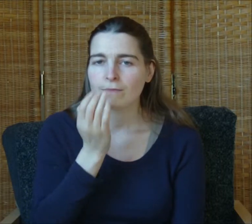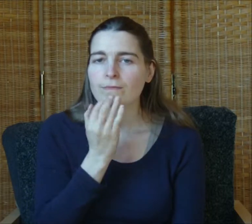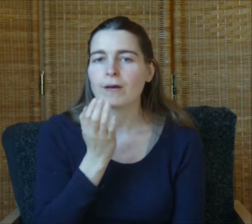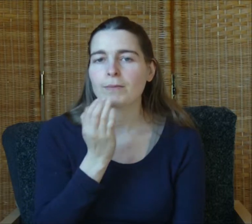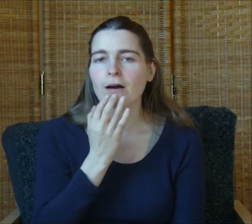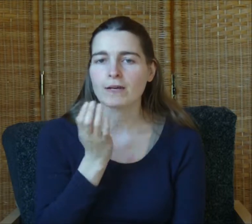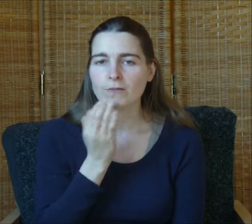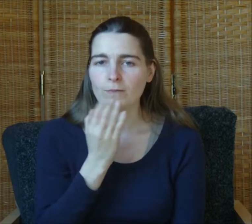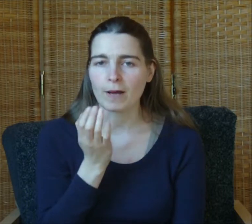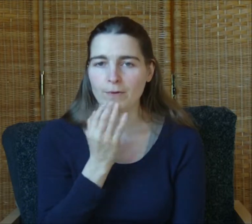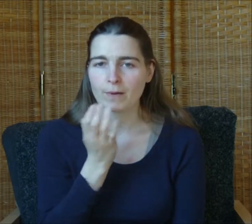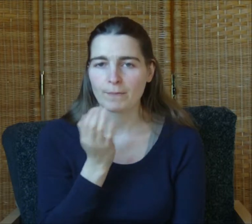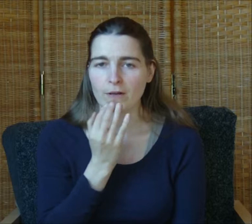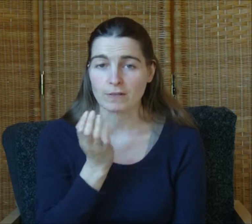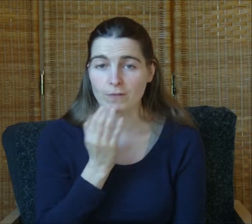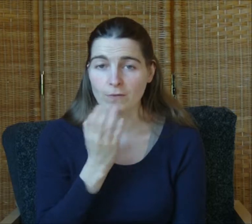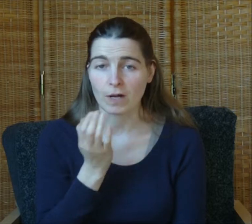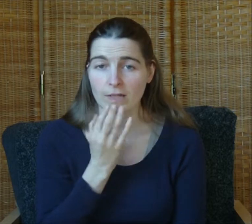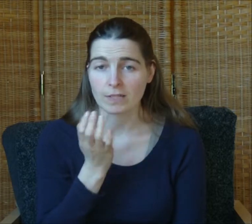Maybe I could remember my positive qualities.